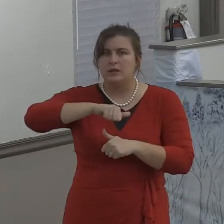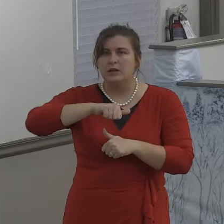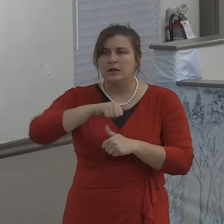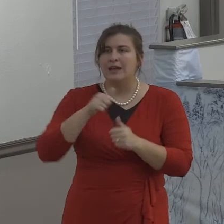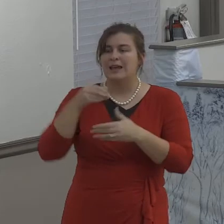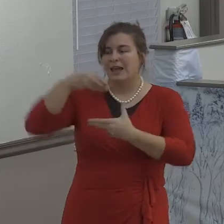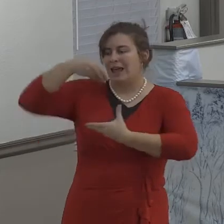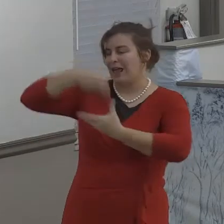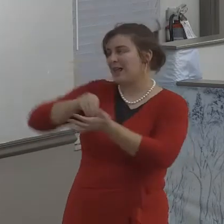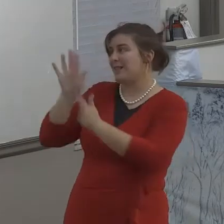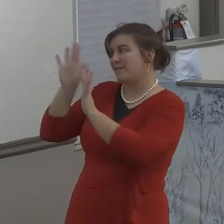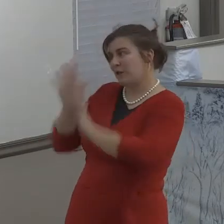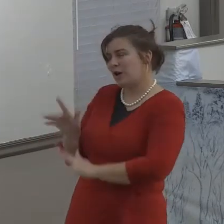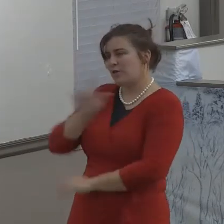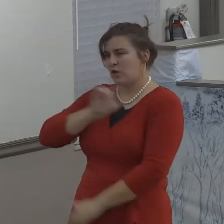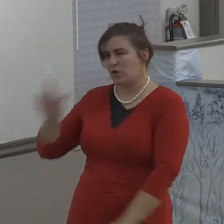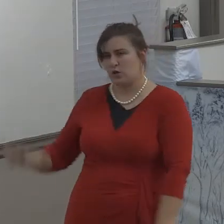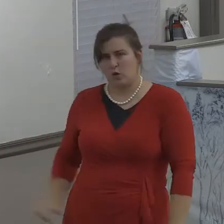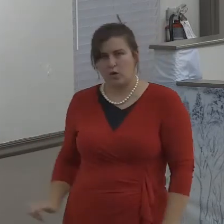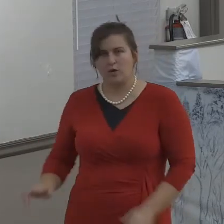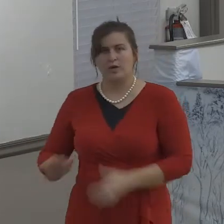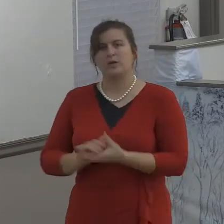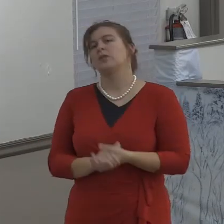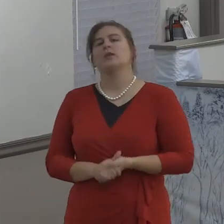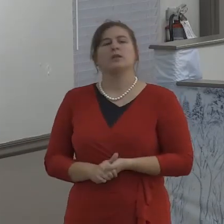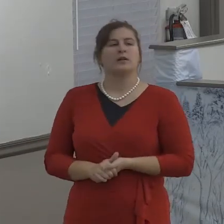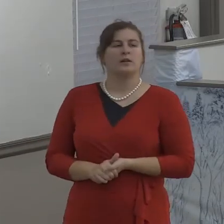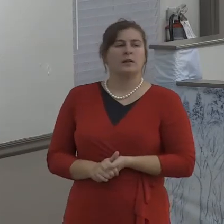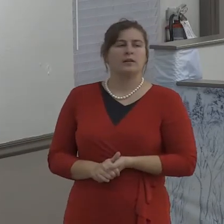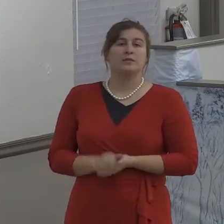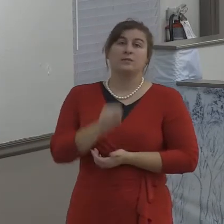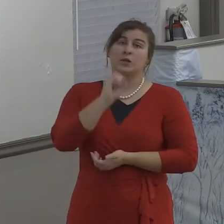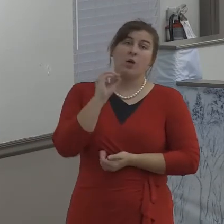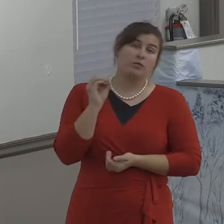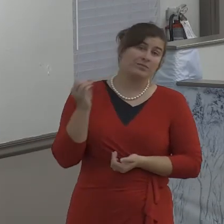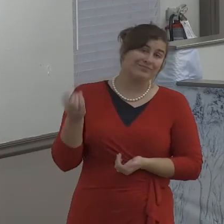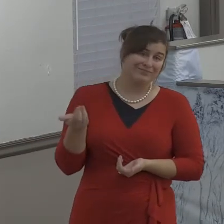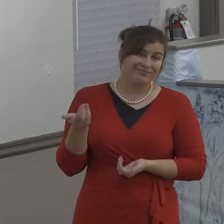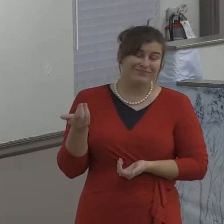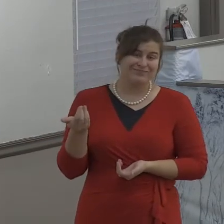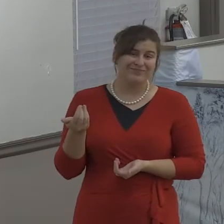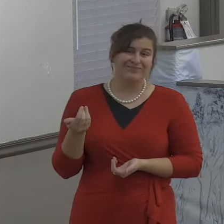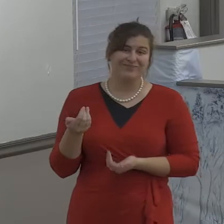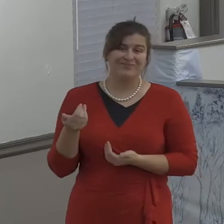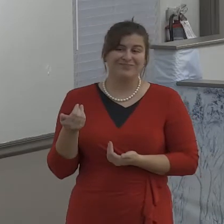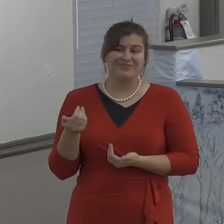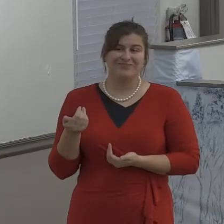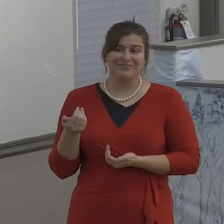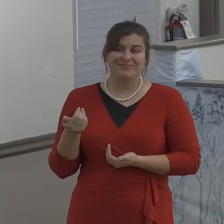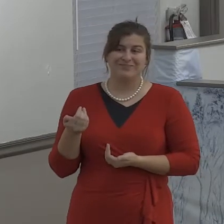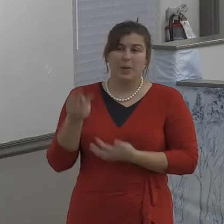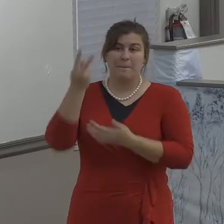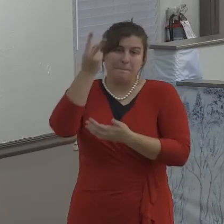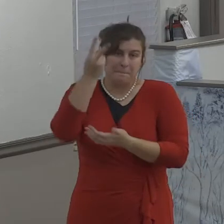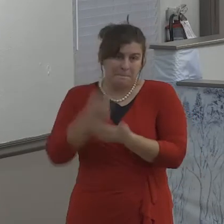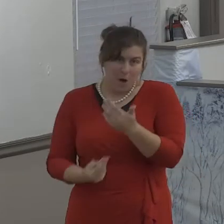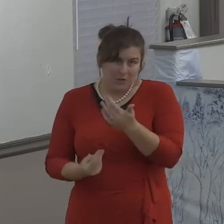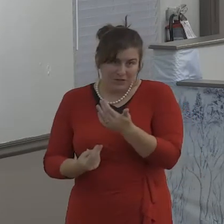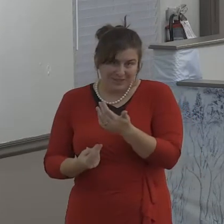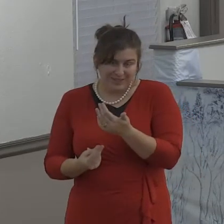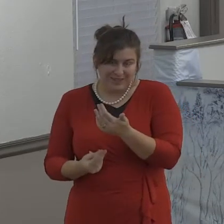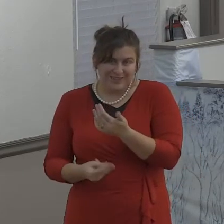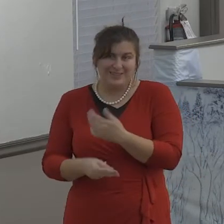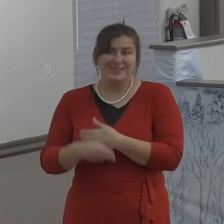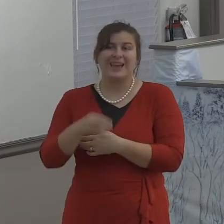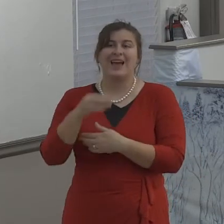To be tenderhearted, not hard hearted. To be compassionate instead of being cruel. And